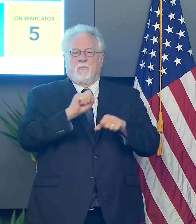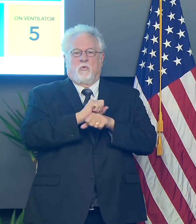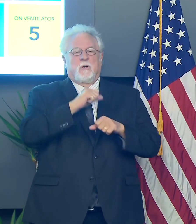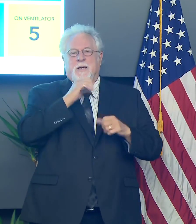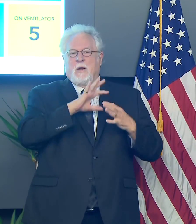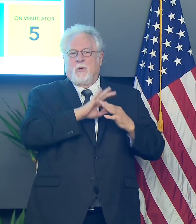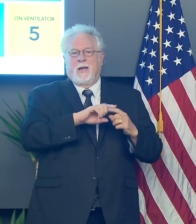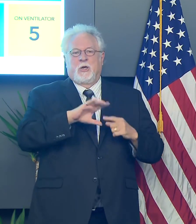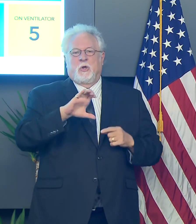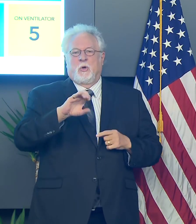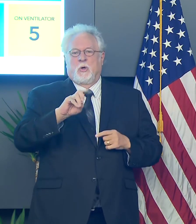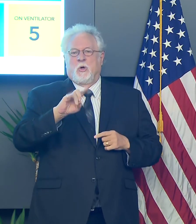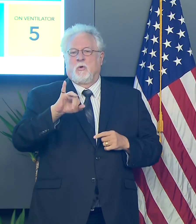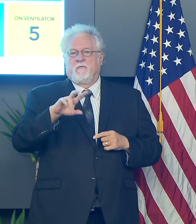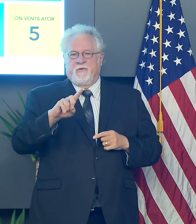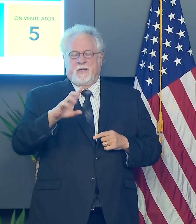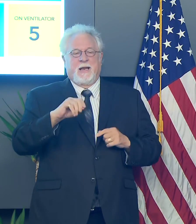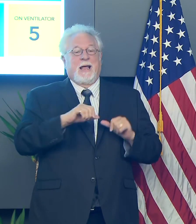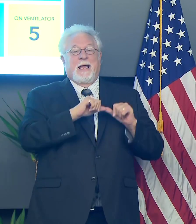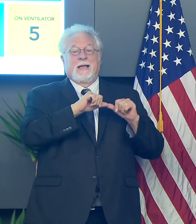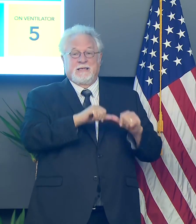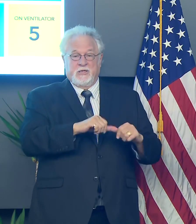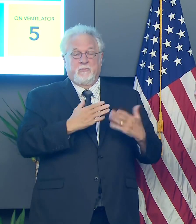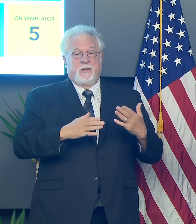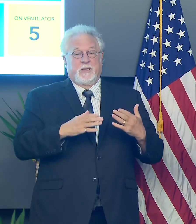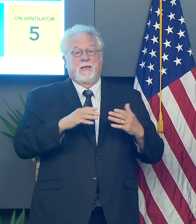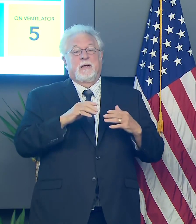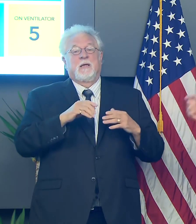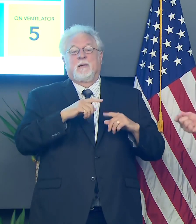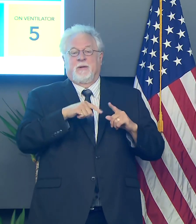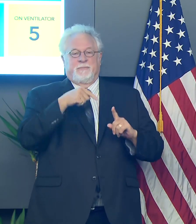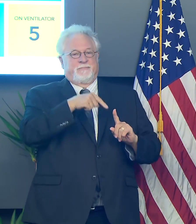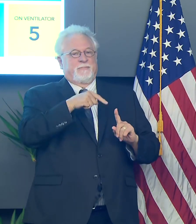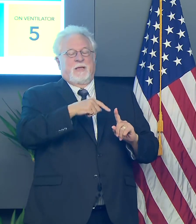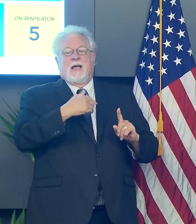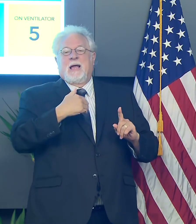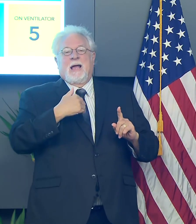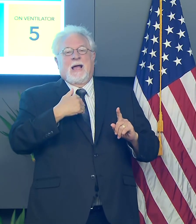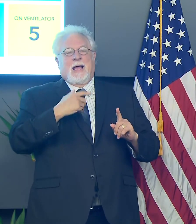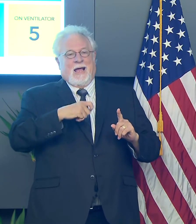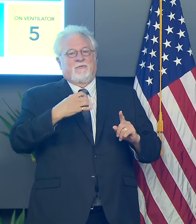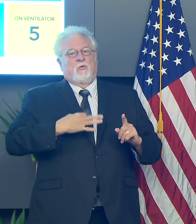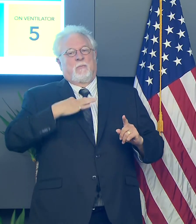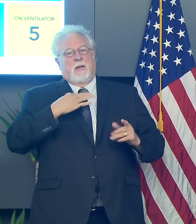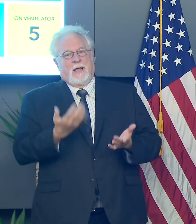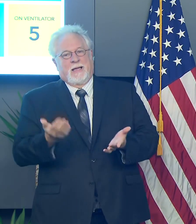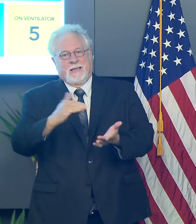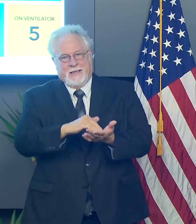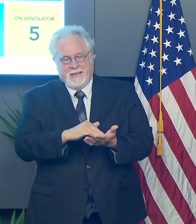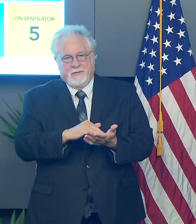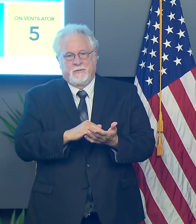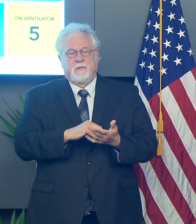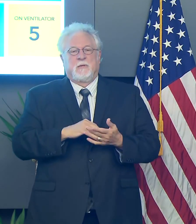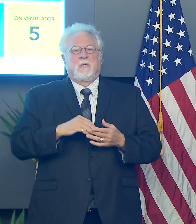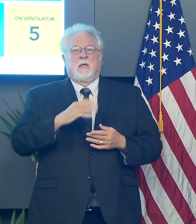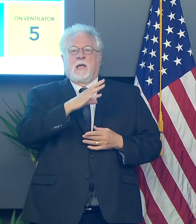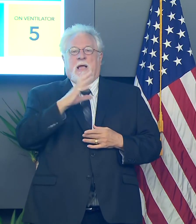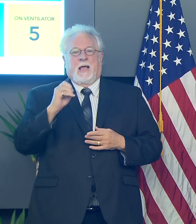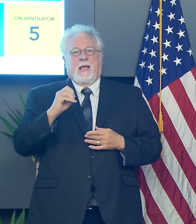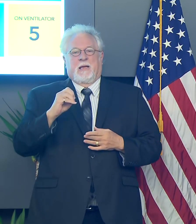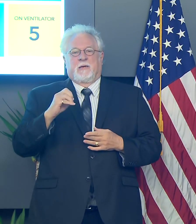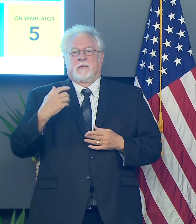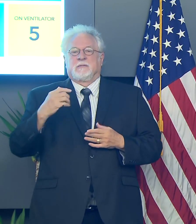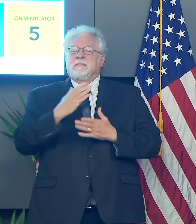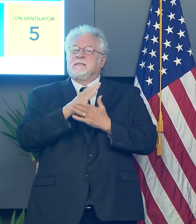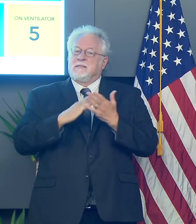And, and their continued separation may be, but those individuals are going to have, uh, to apply again. Uh, and, and